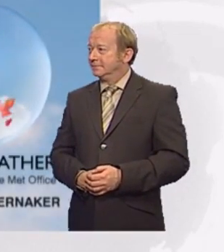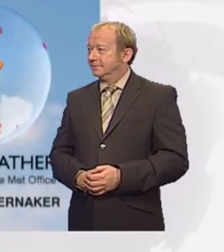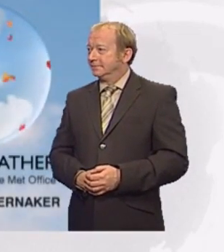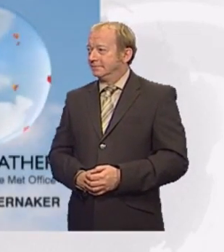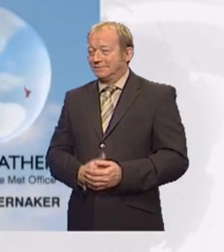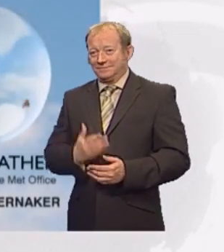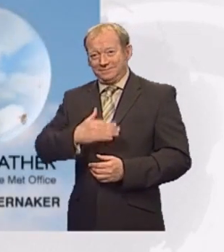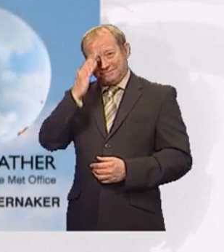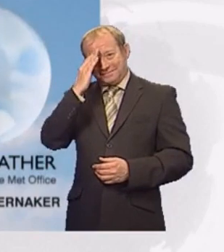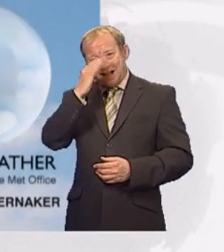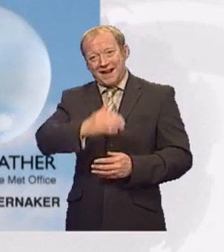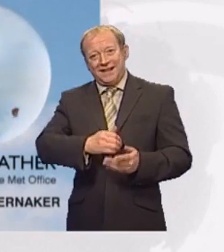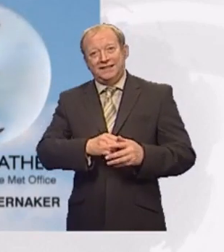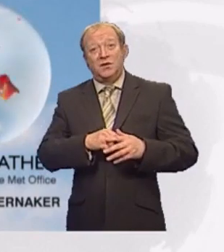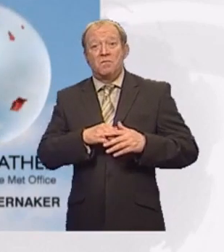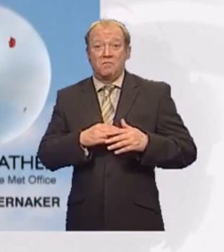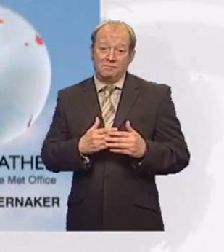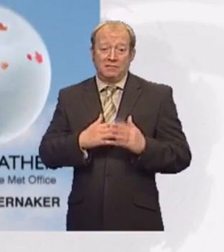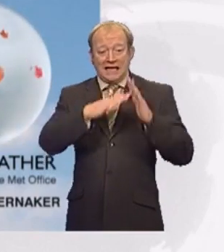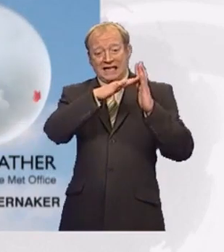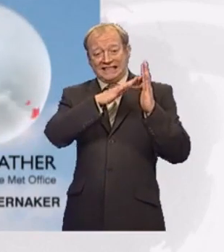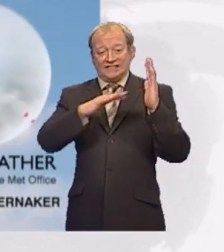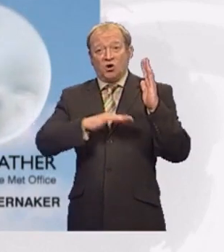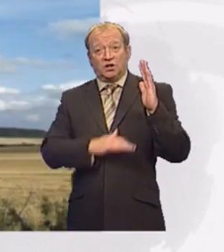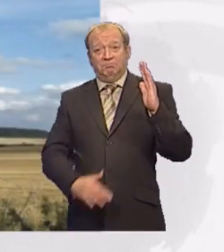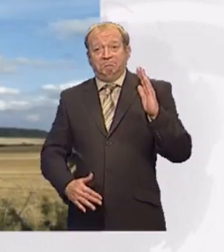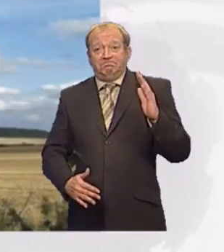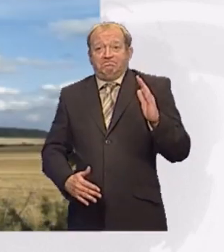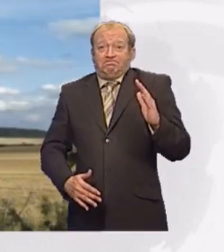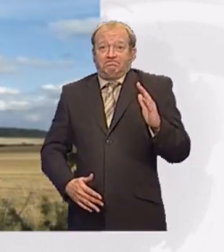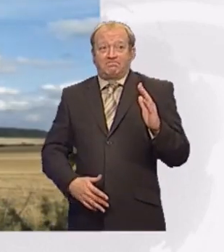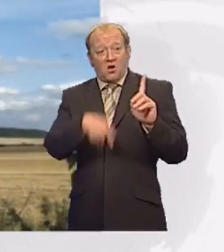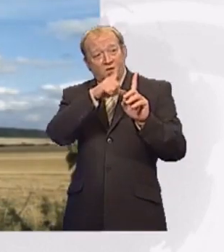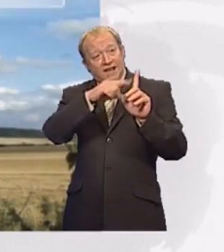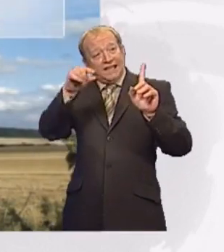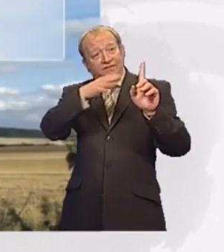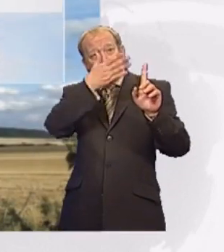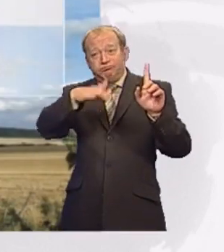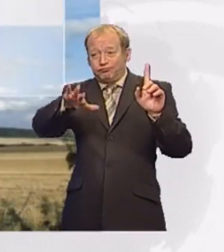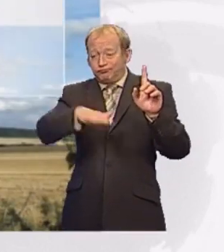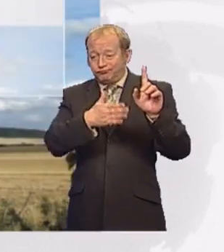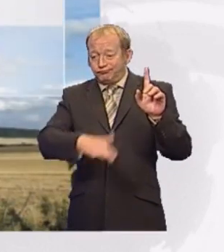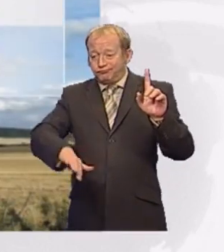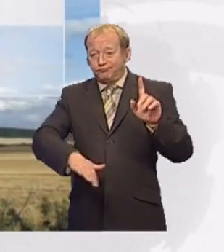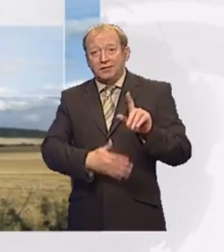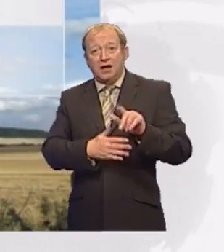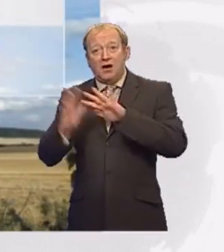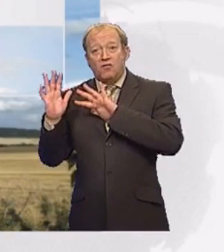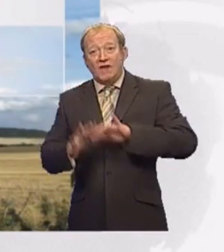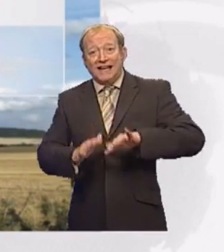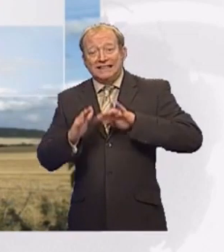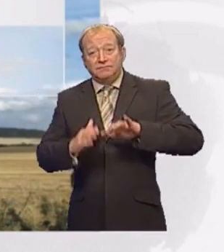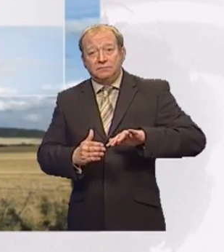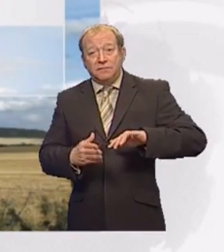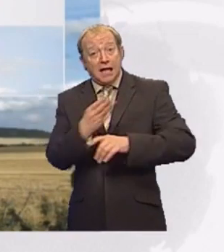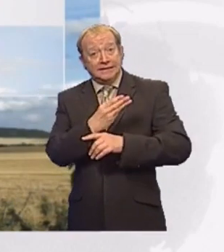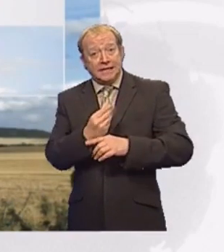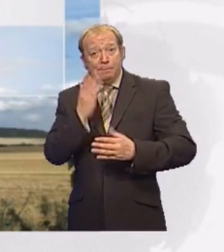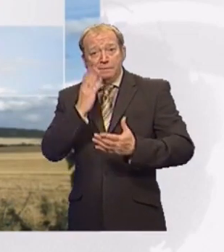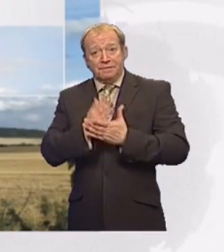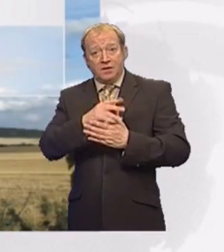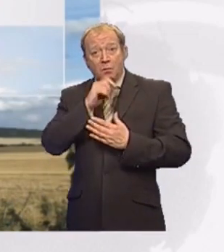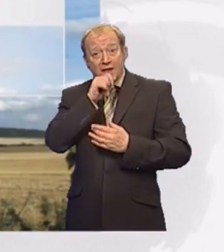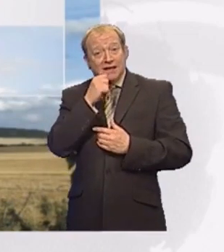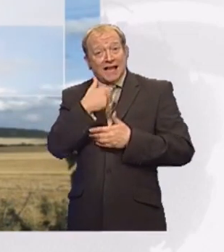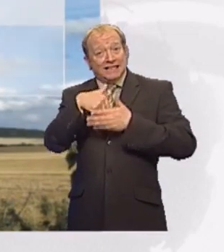Hi there. Well, it's autumn outside, isn't it? The leaves are blowing. We've had some rain as well. But actually, some of us today will have a fairly